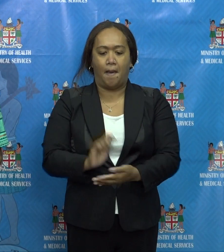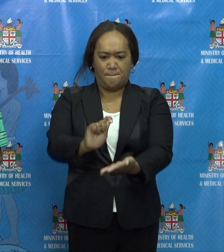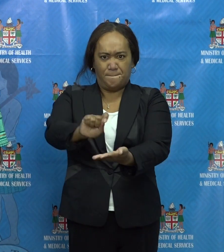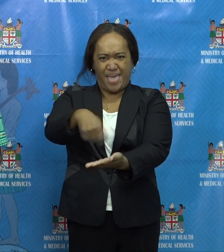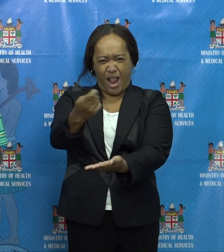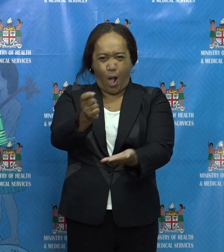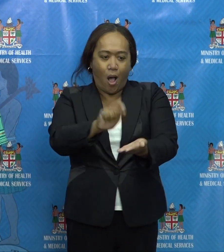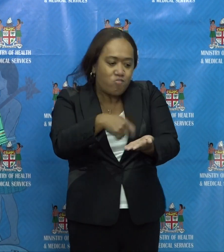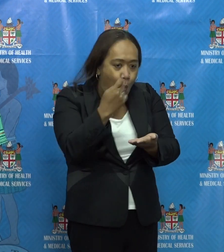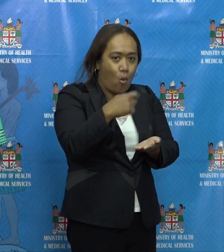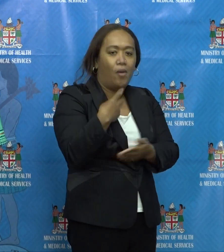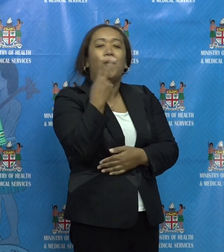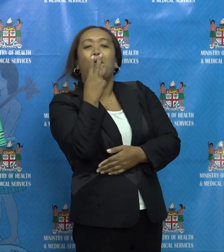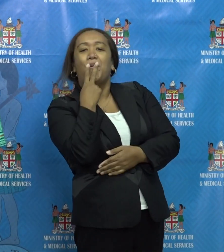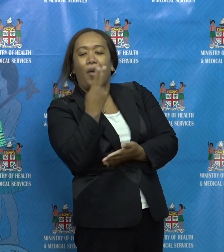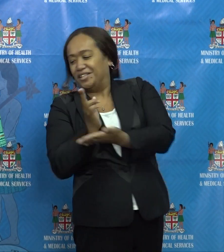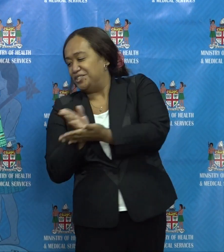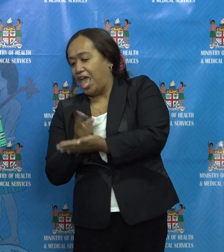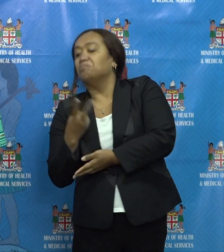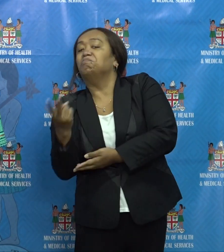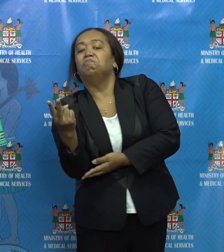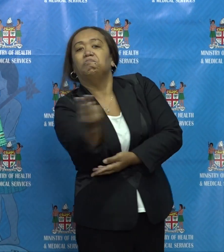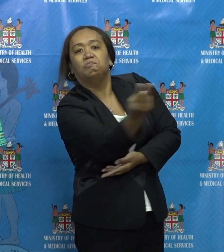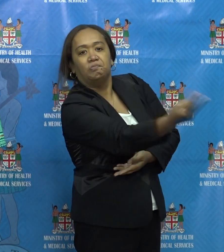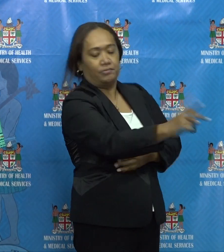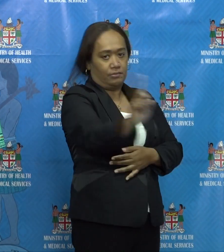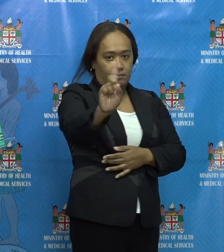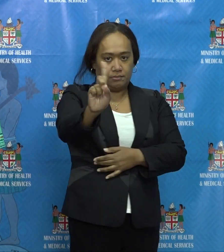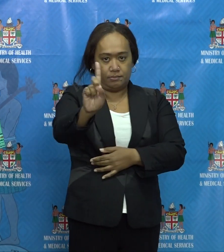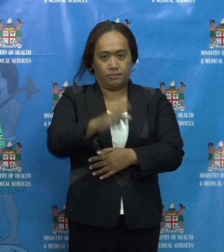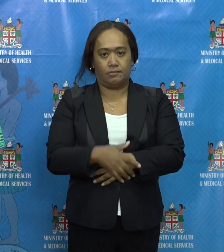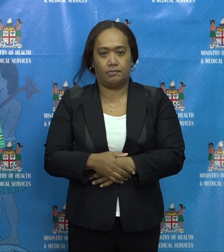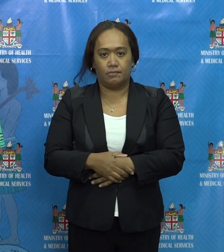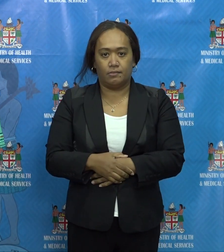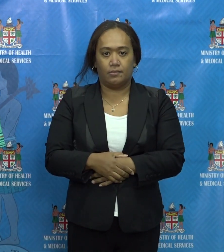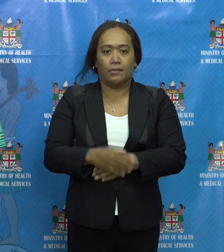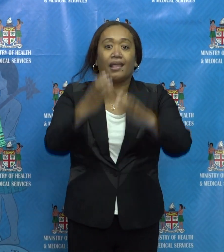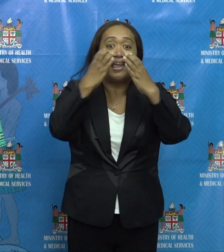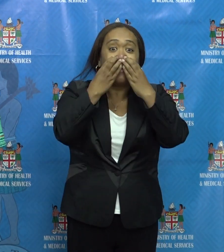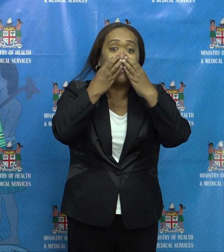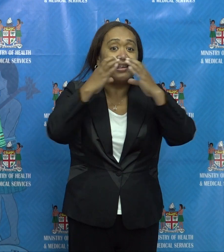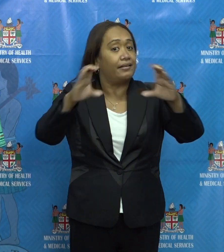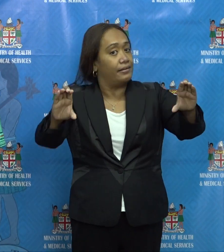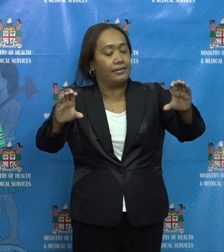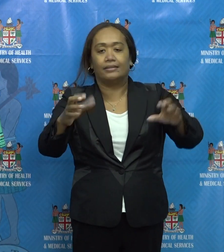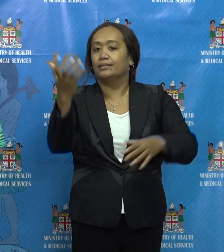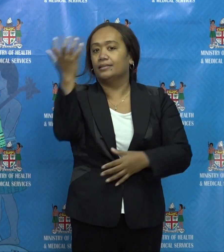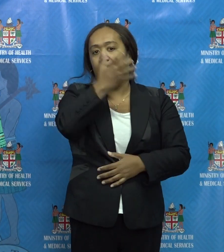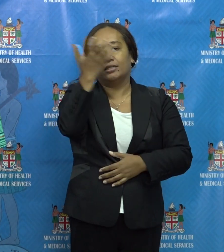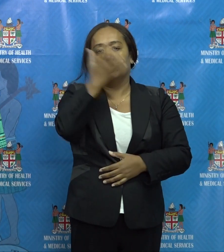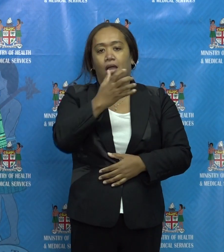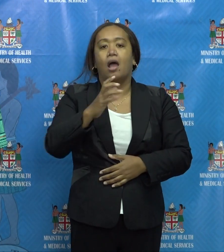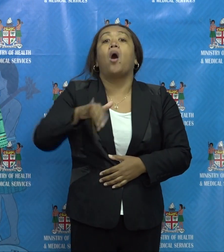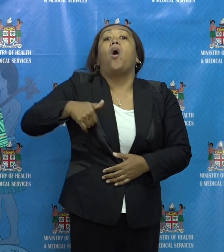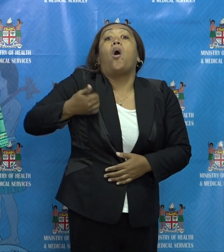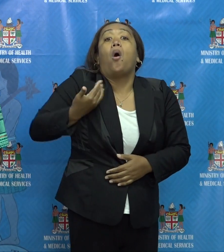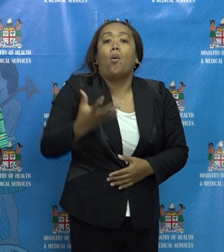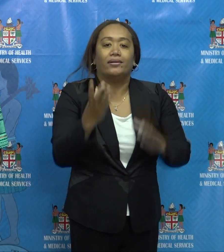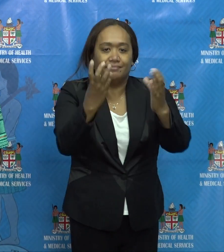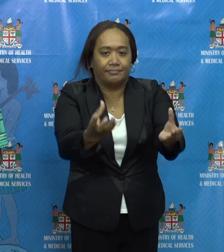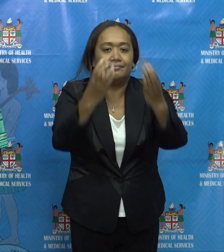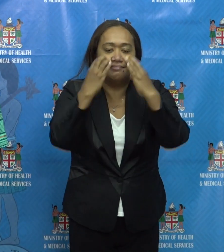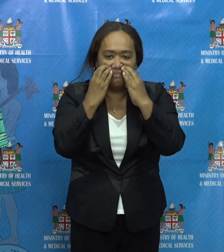billows or cigarettes. Any person-to-person interaction, even a maskless conversation can put